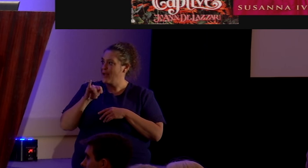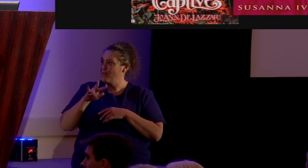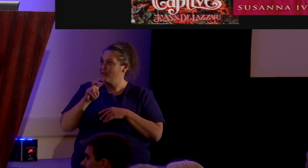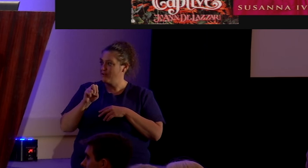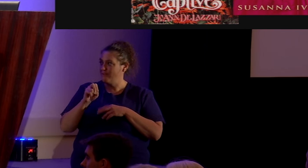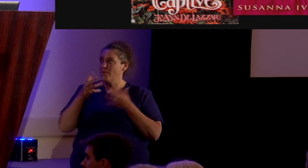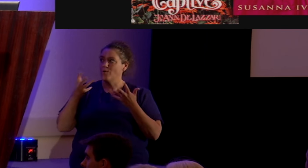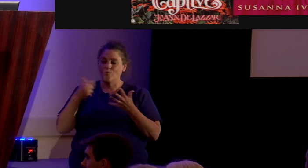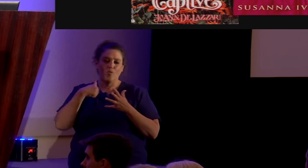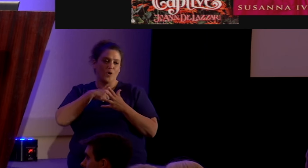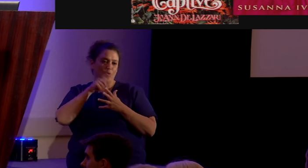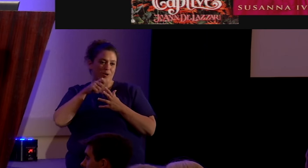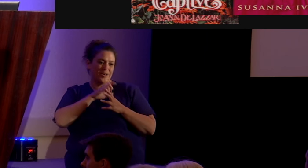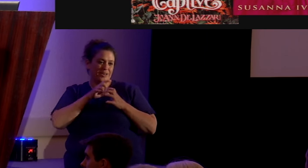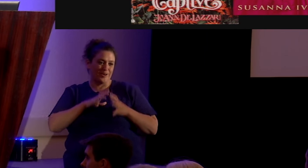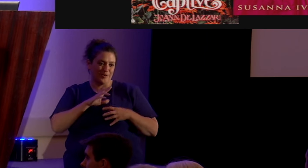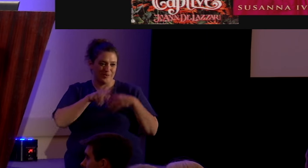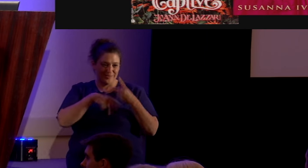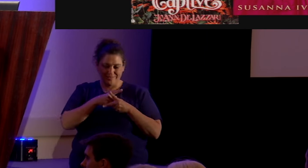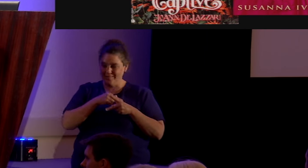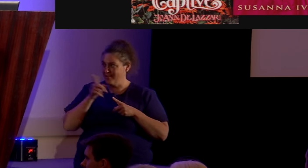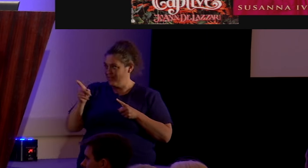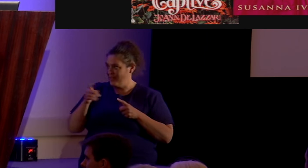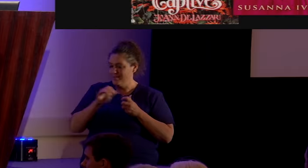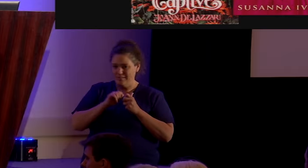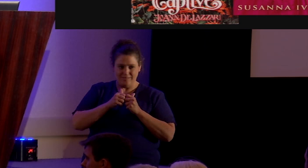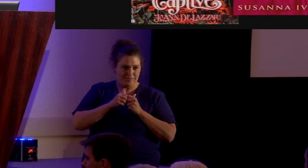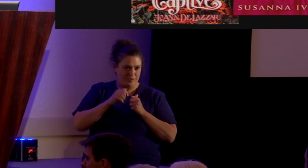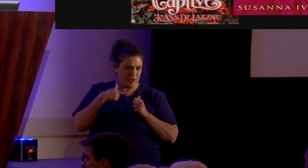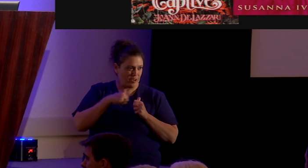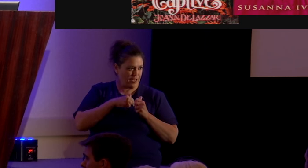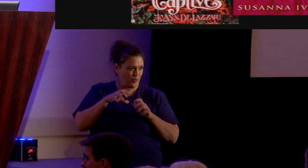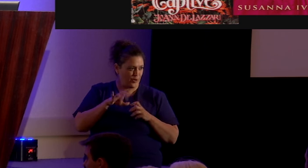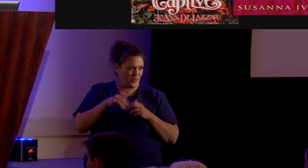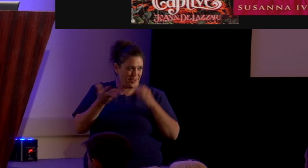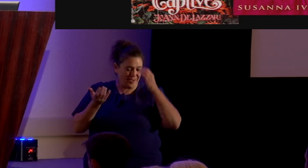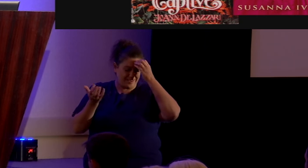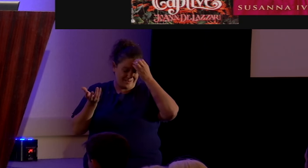Well, we need a Christian version of these. How do we pull that off?